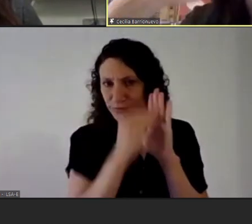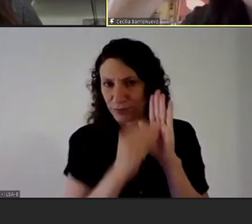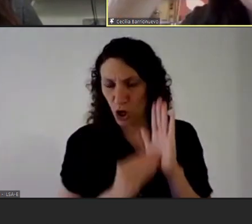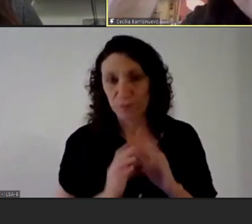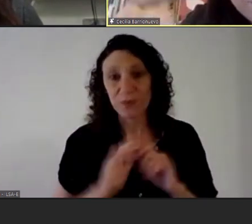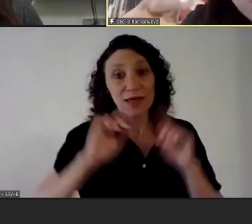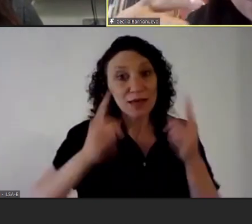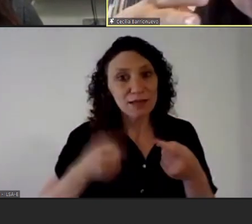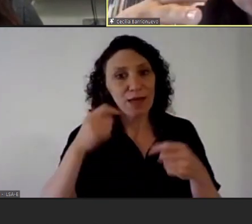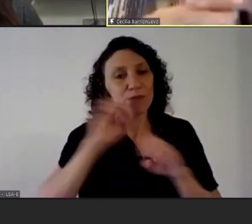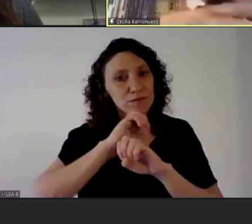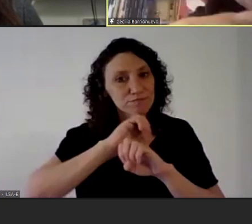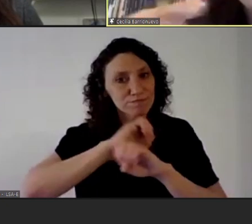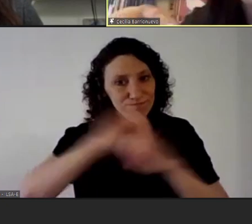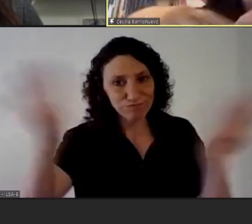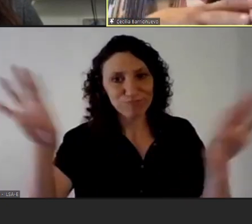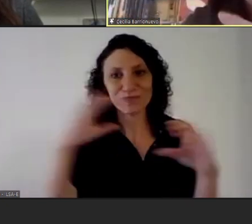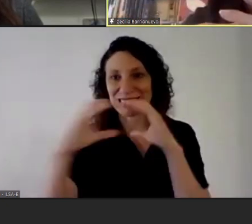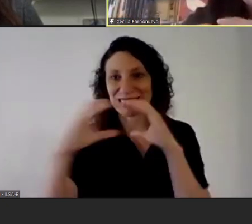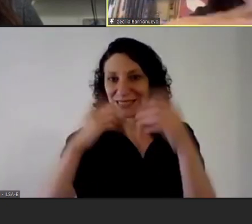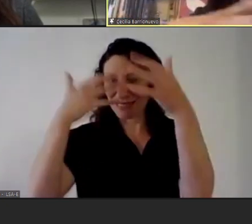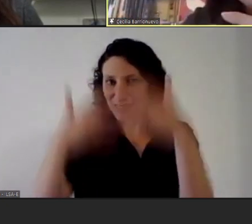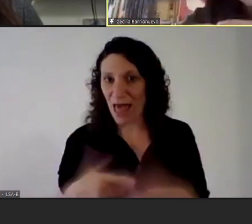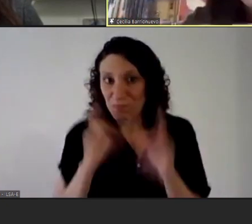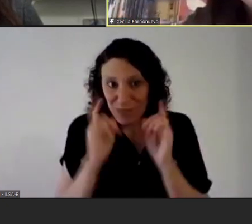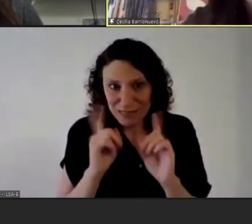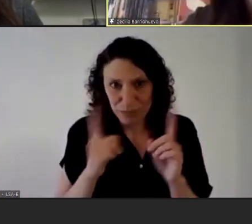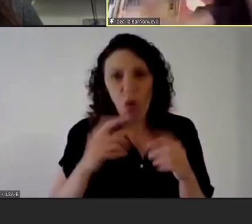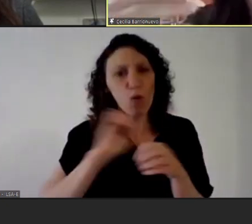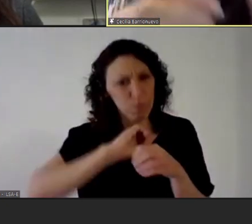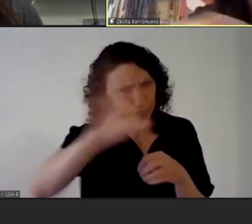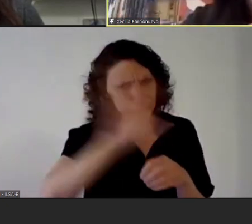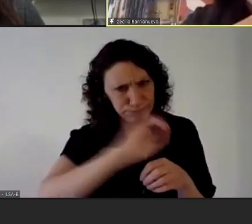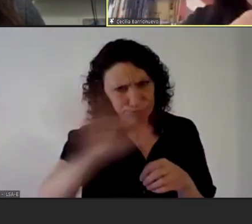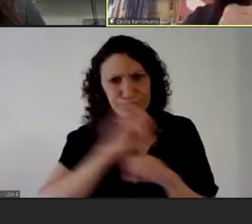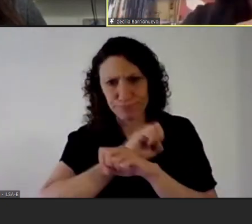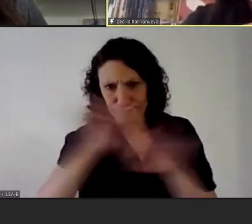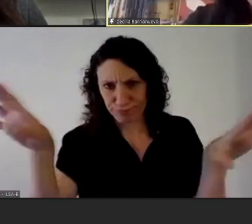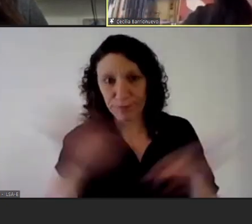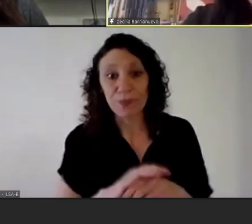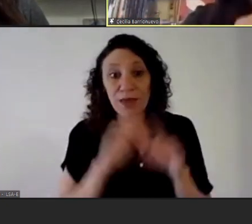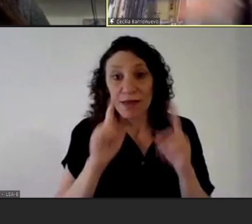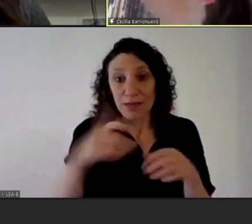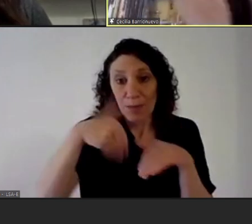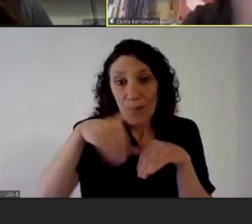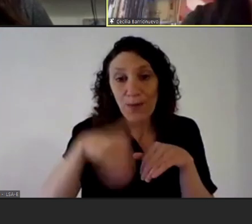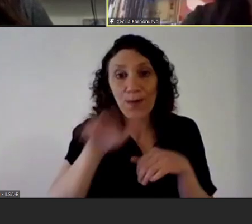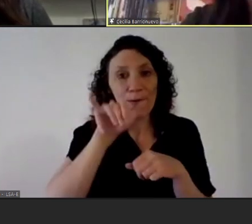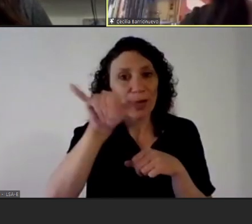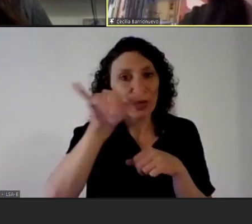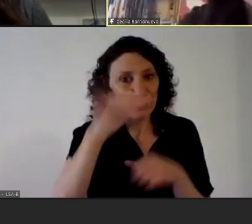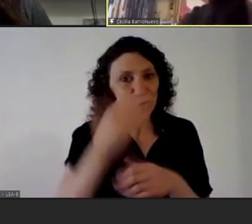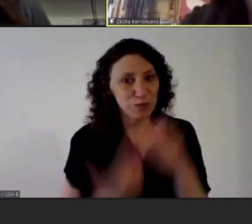make the most of the exchange and we will shortly upload this